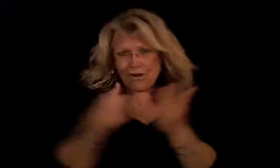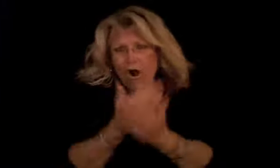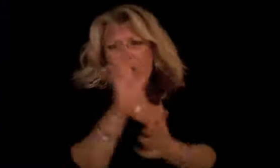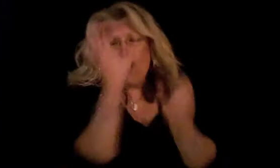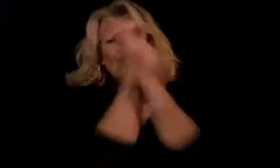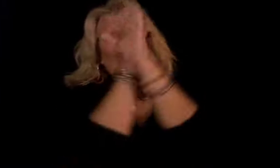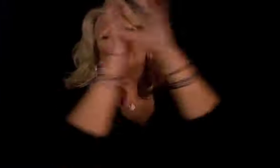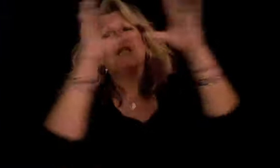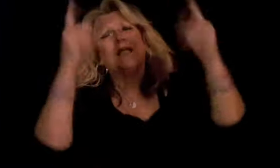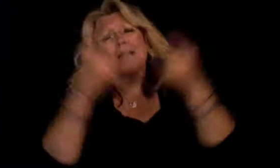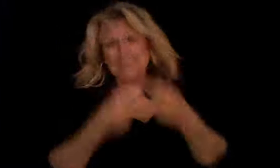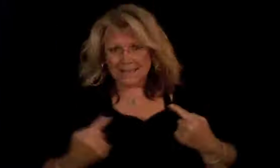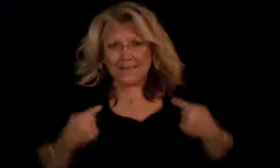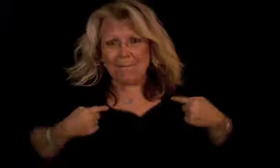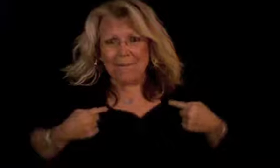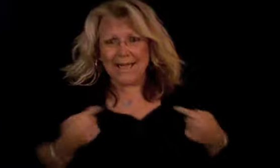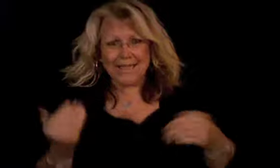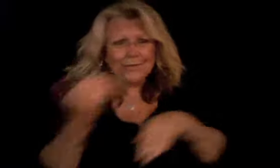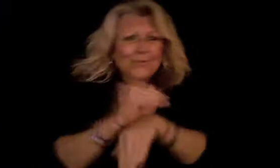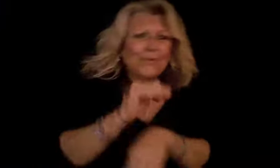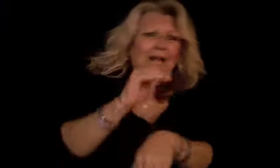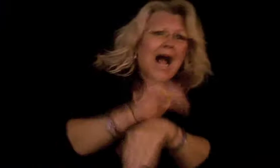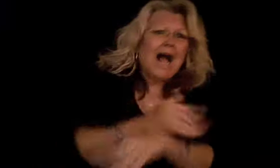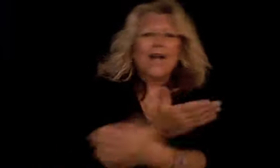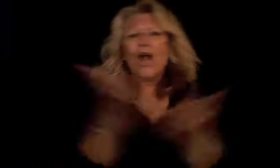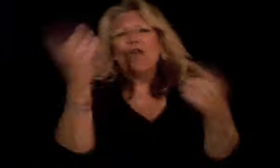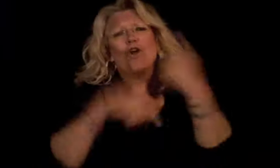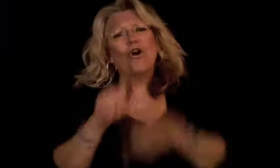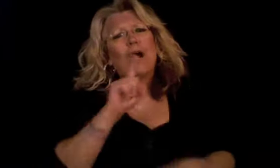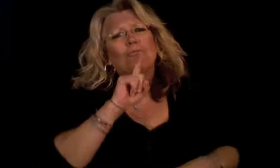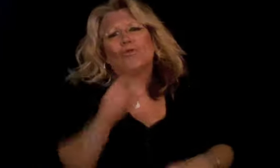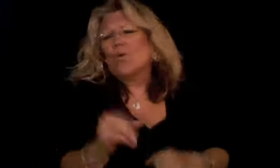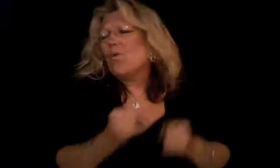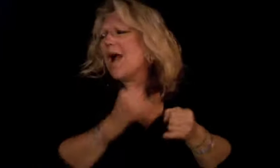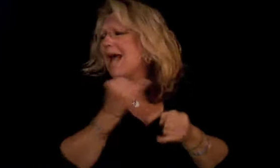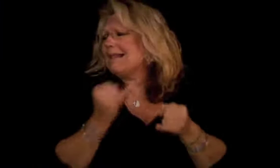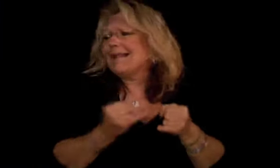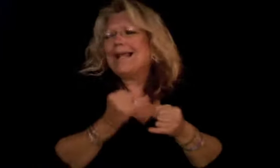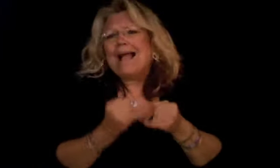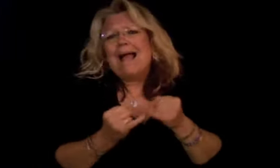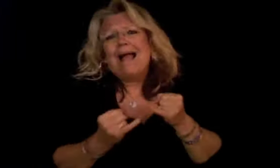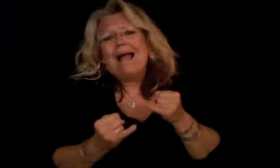all your dreams to me tonight They'll come true in the end